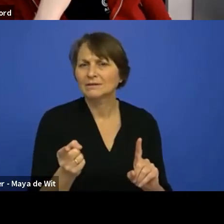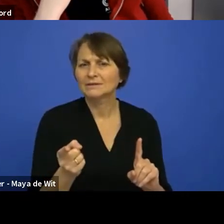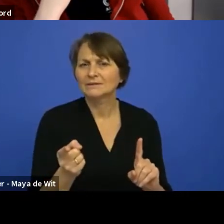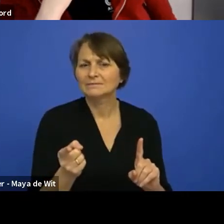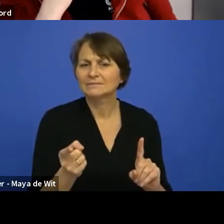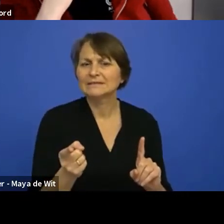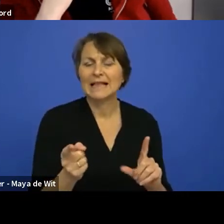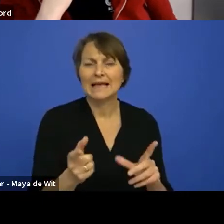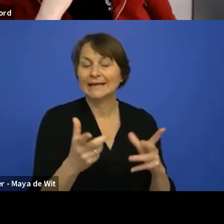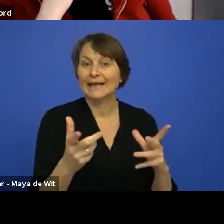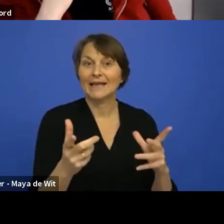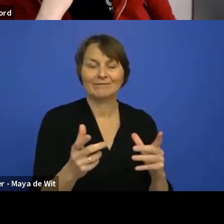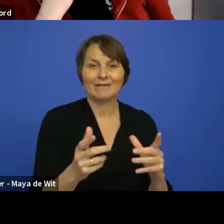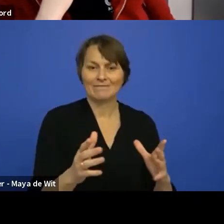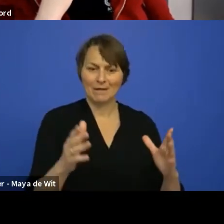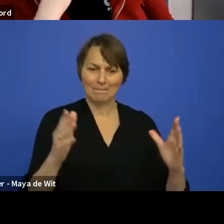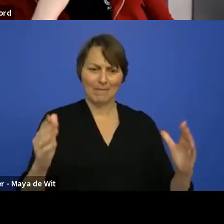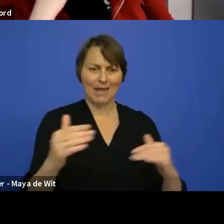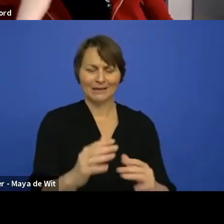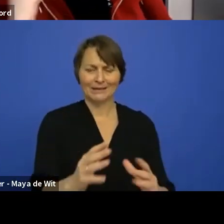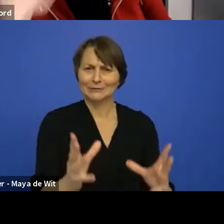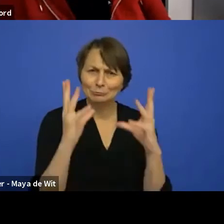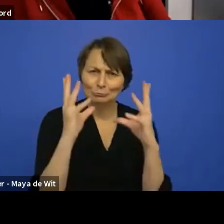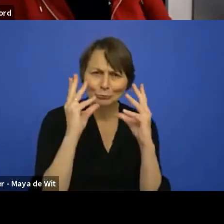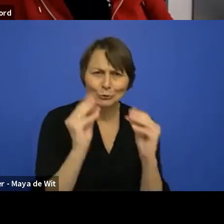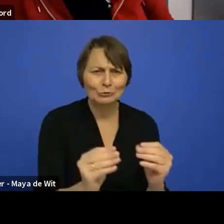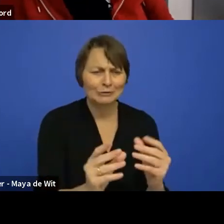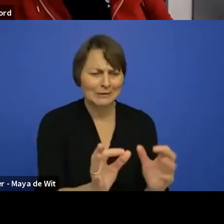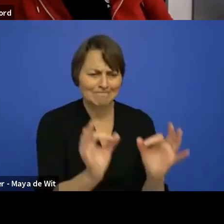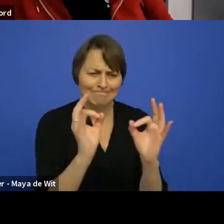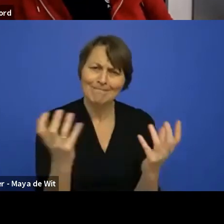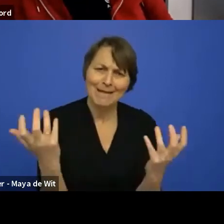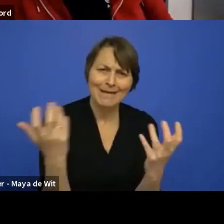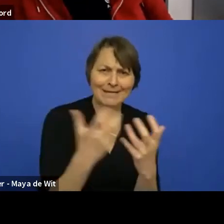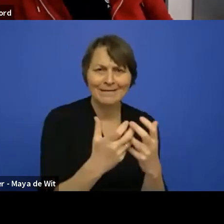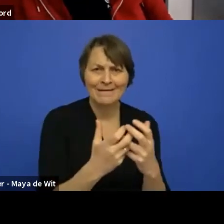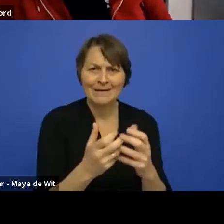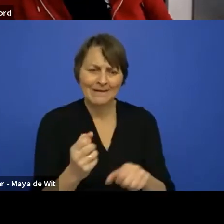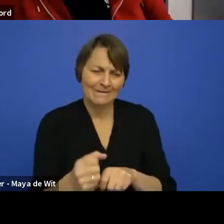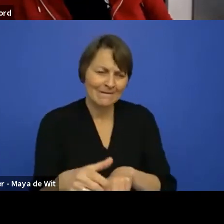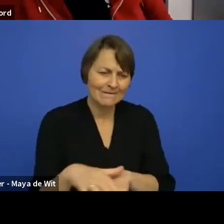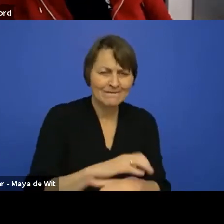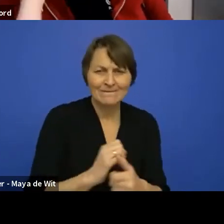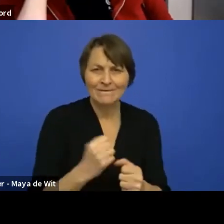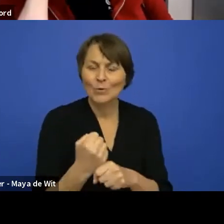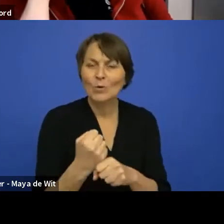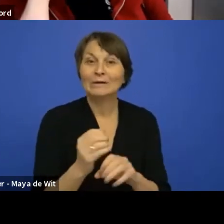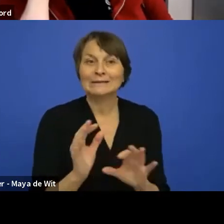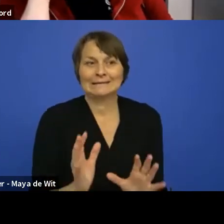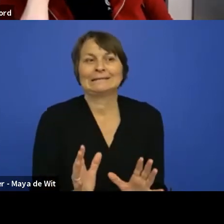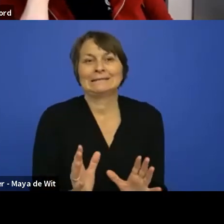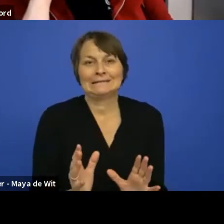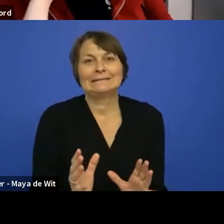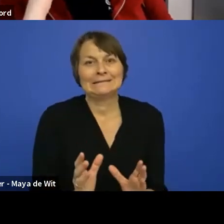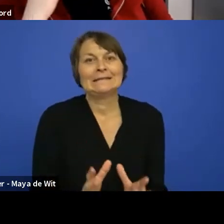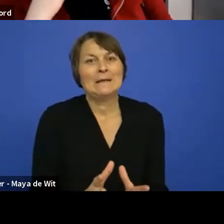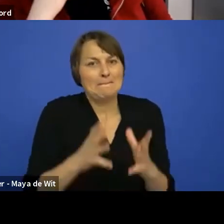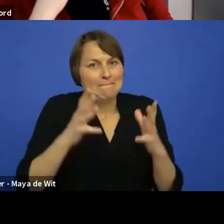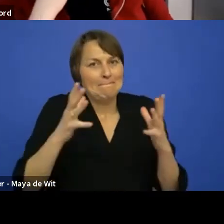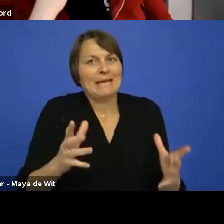beautiful packages that are really well integrated and stuff that has put a lot of energy into that. Uh, I mean, that is, that is going to be a lot of work that, that, that